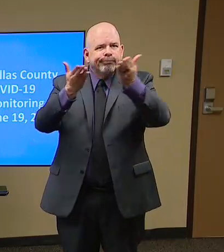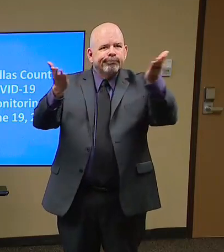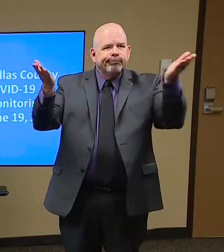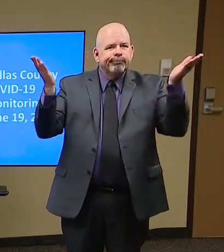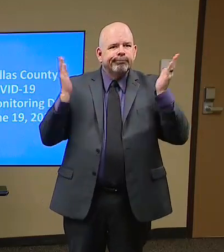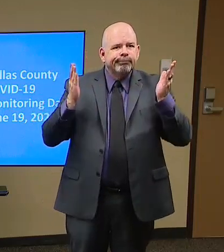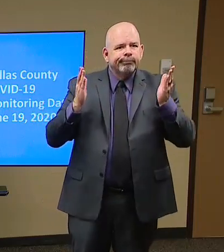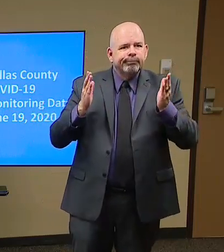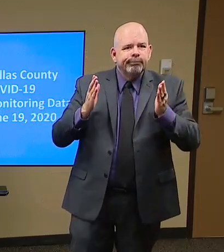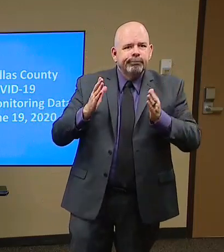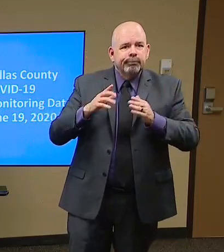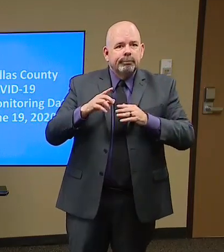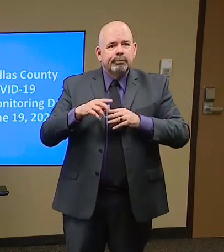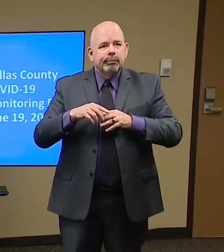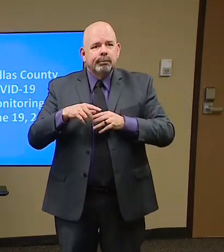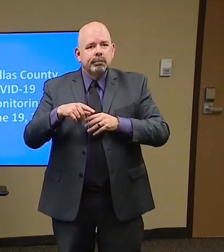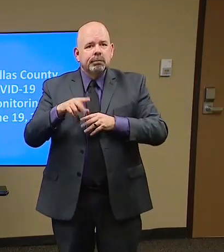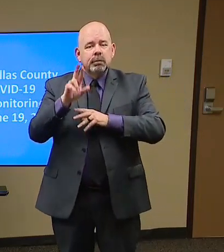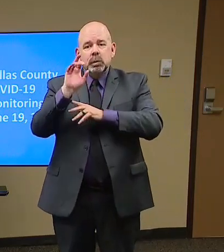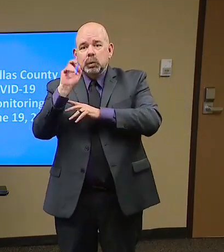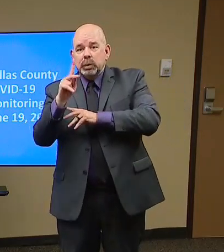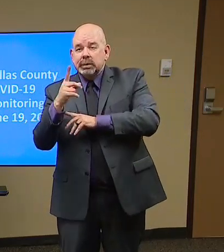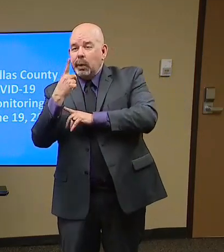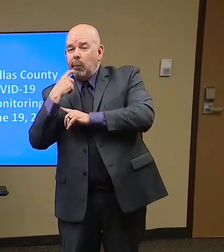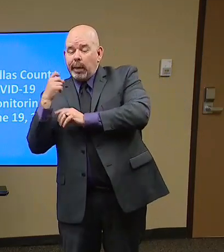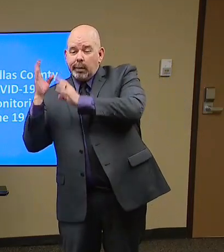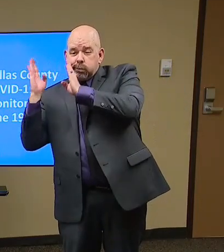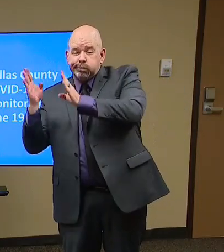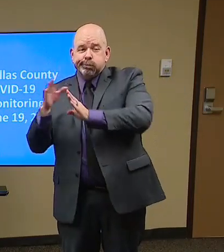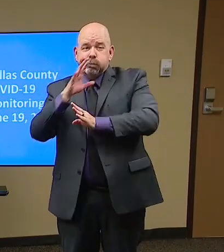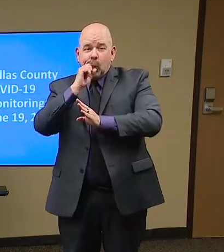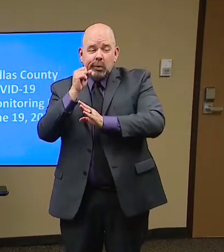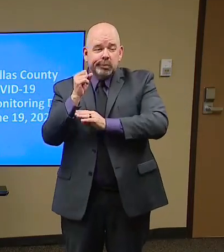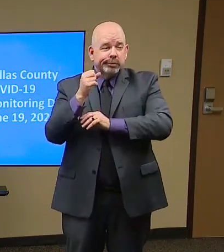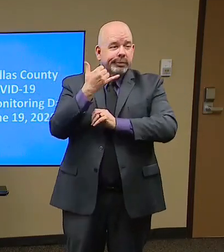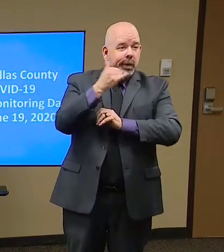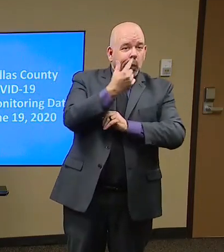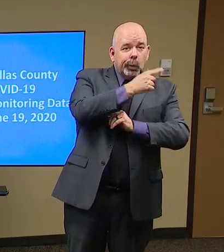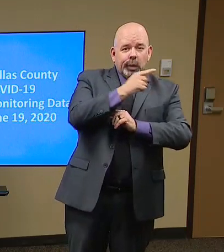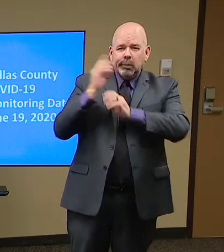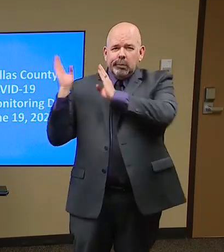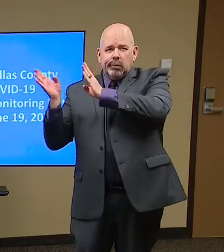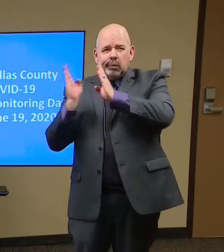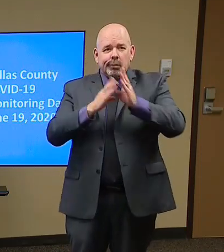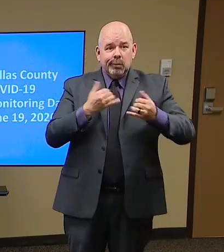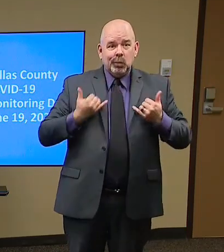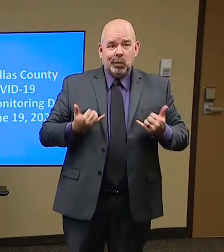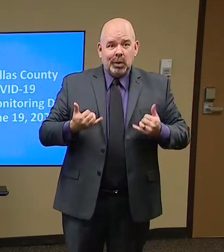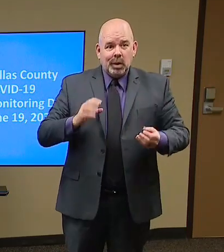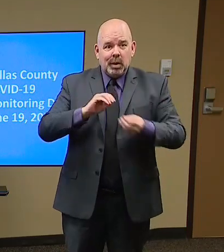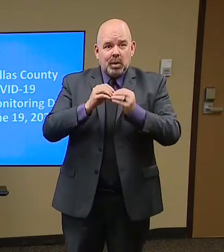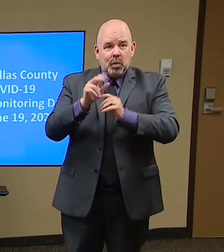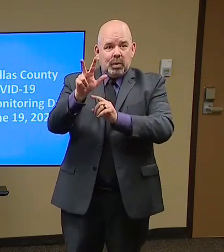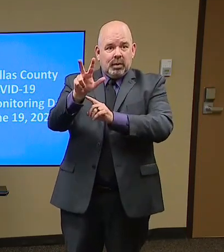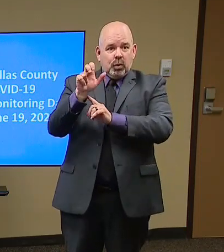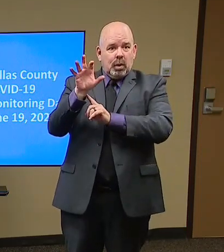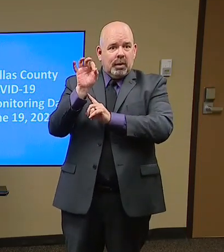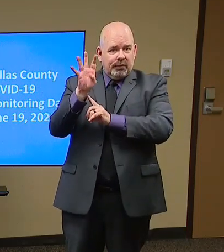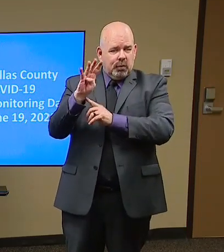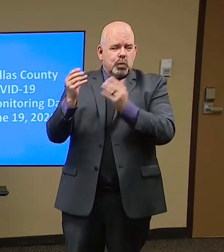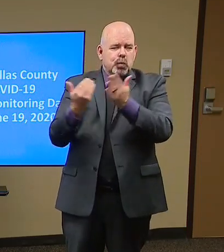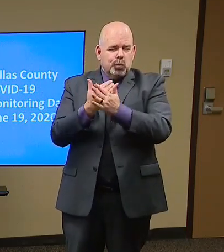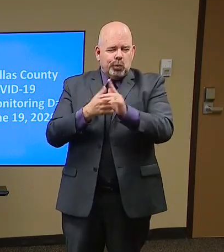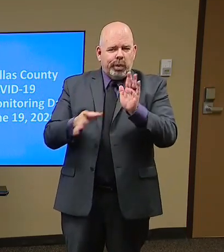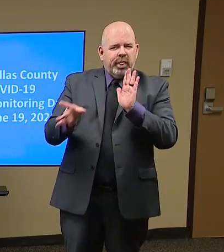You know, as the judge mentioned, you know, today we're reporting 394 new cases. It's been our highest level.